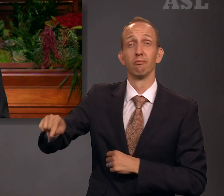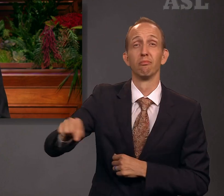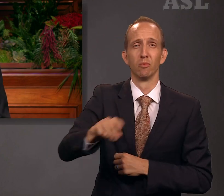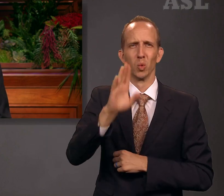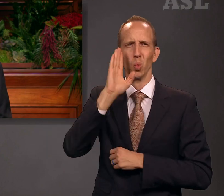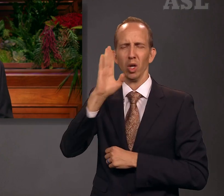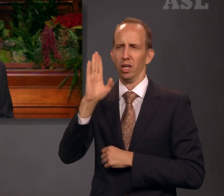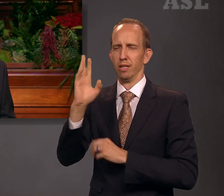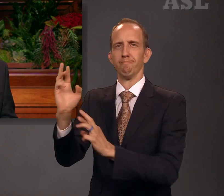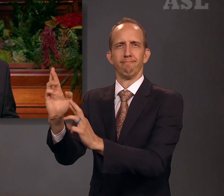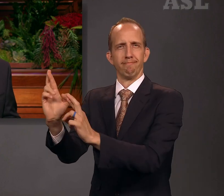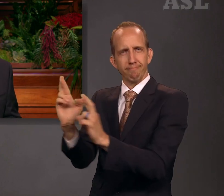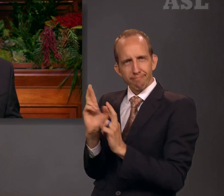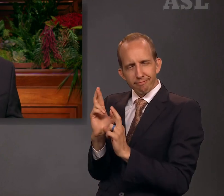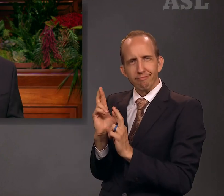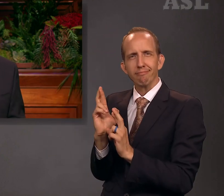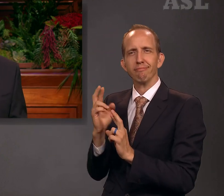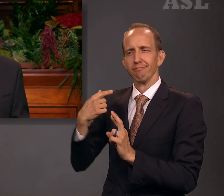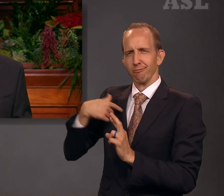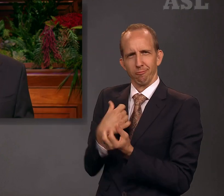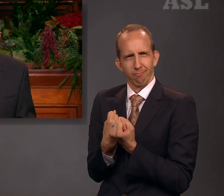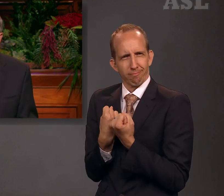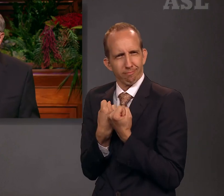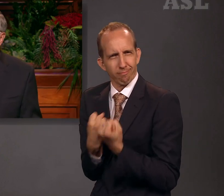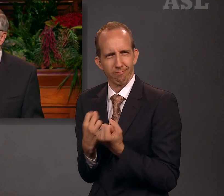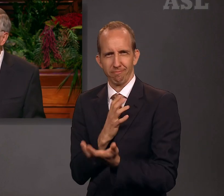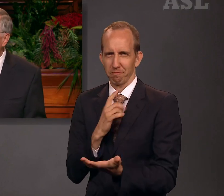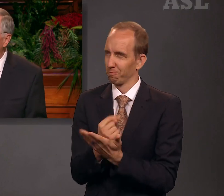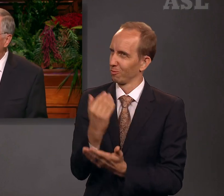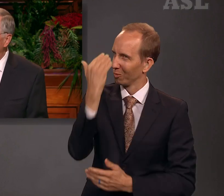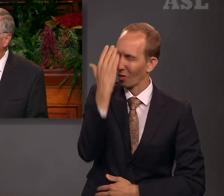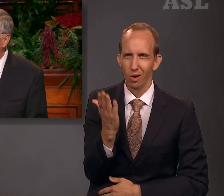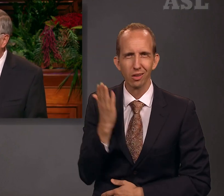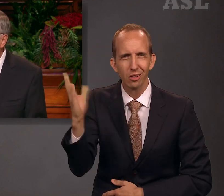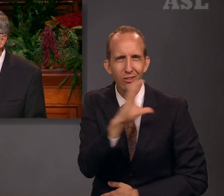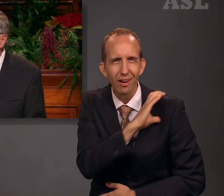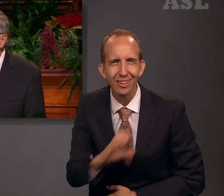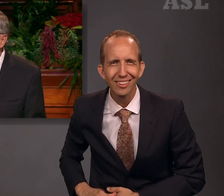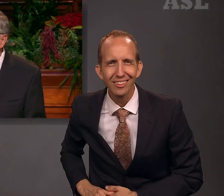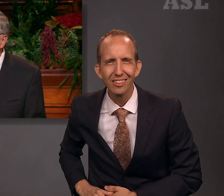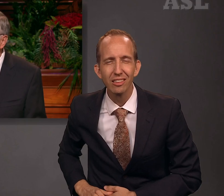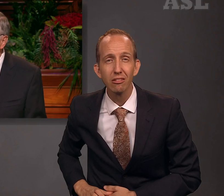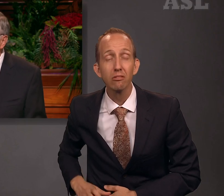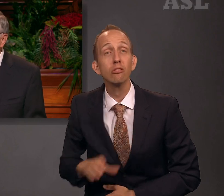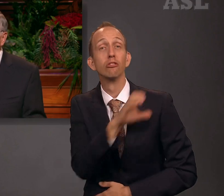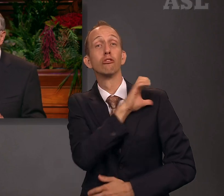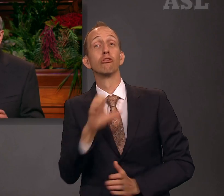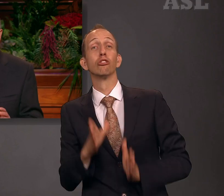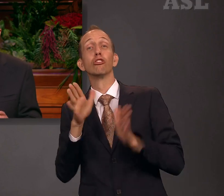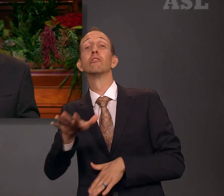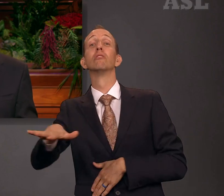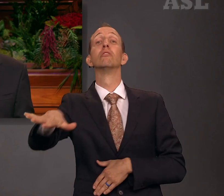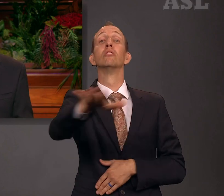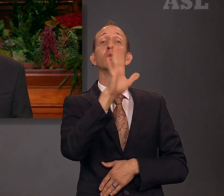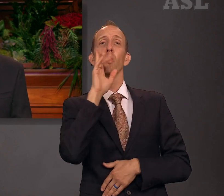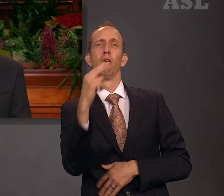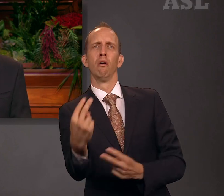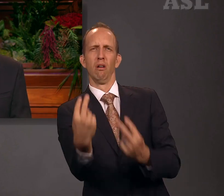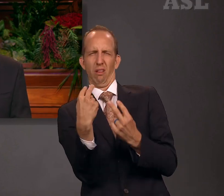will welcome our role and our sure witness of Christ. Even those Christians who have viewed